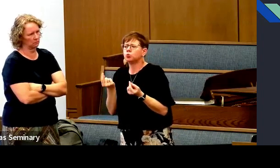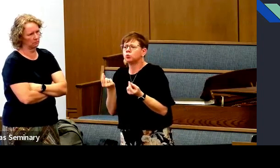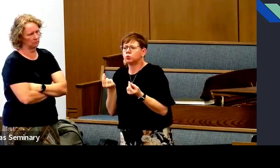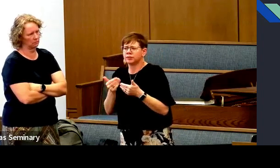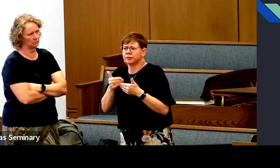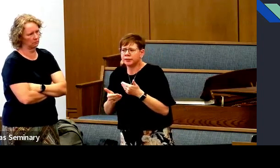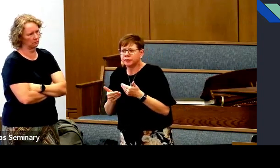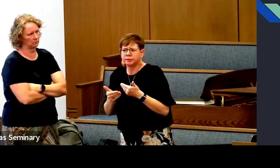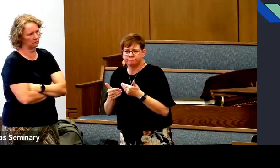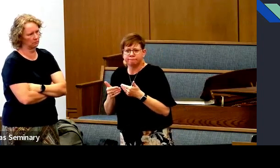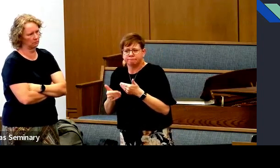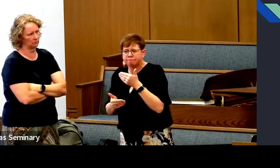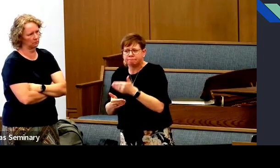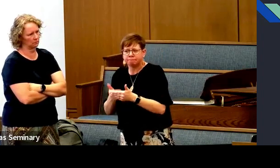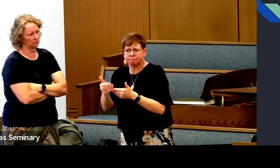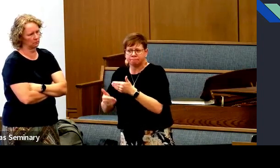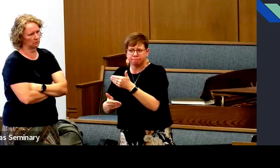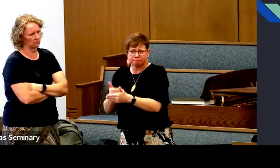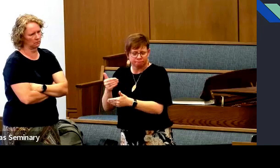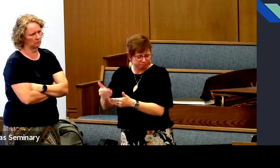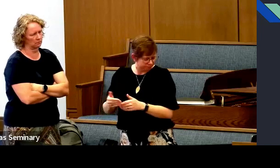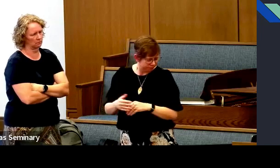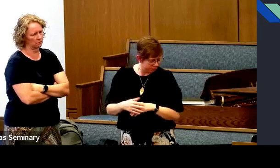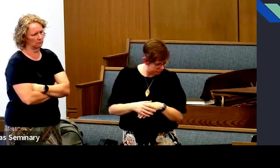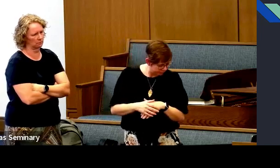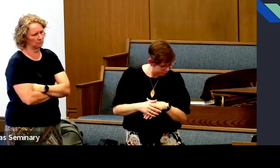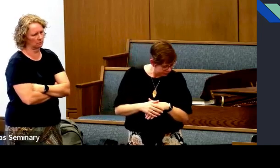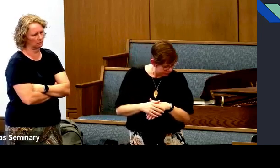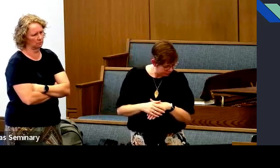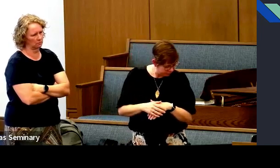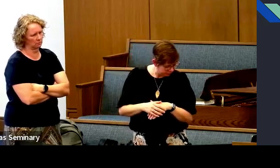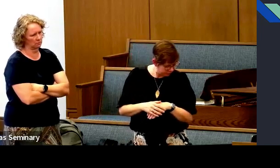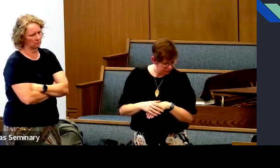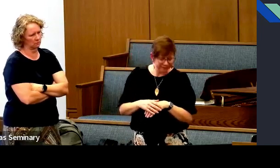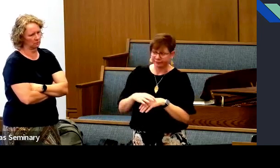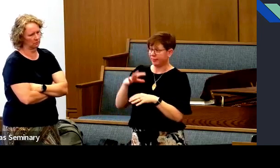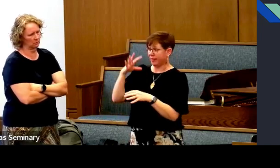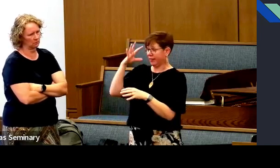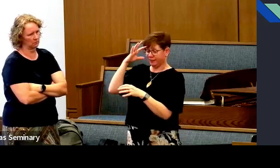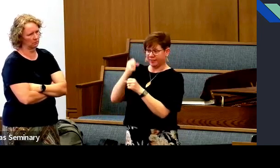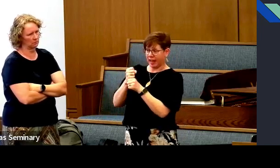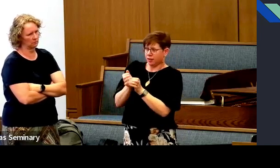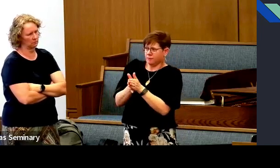Ghost to know what you should do next and help you along your progress.